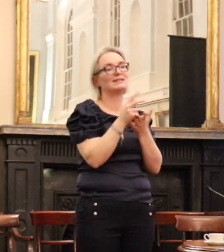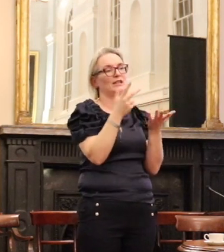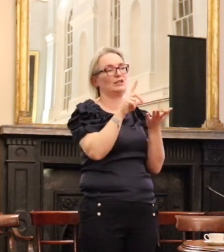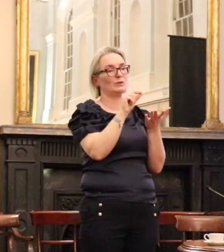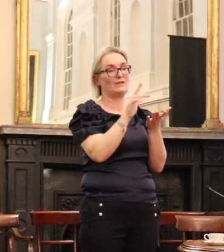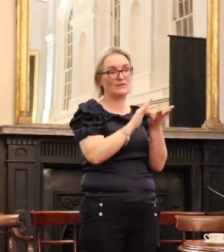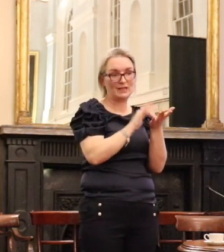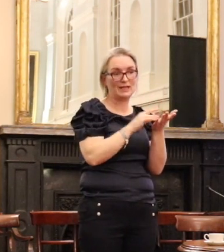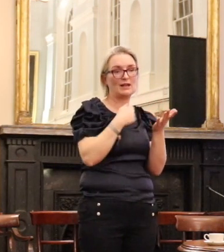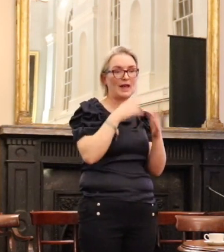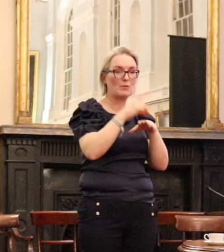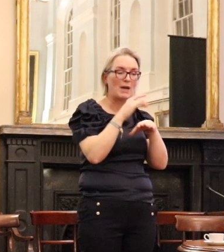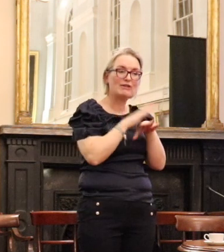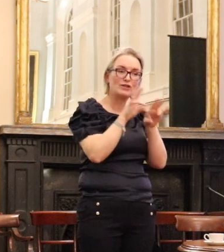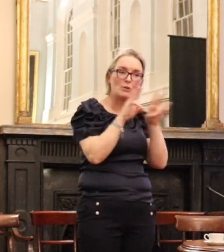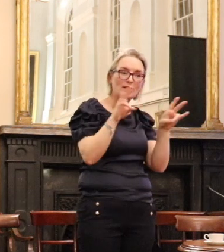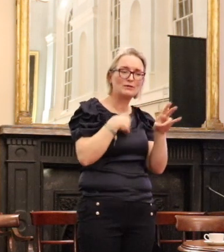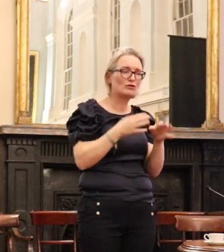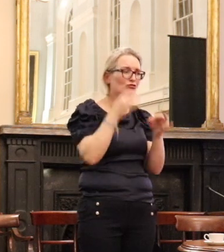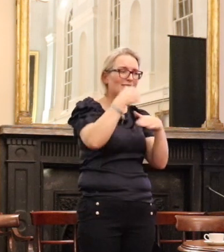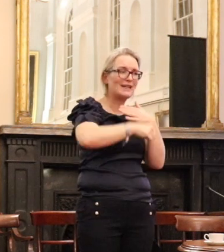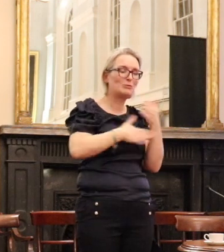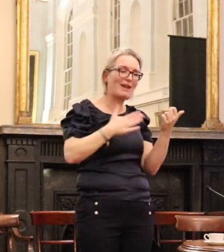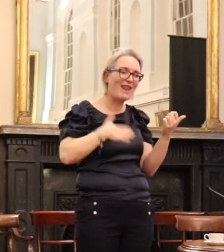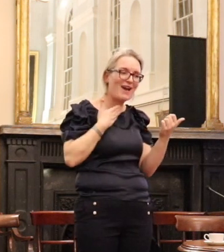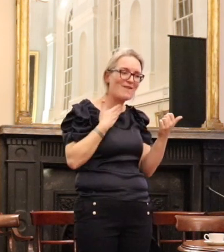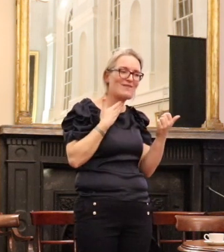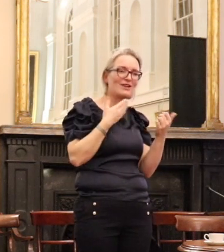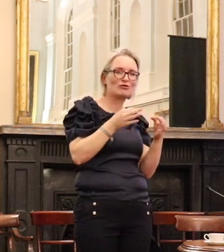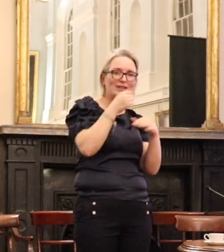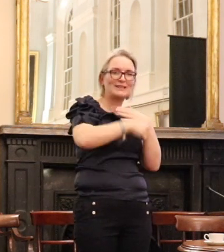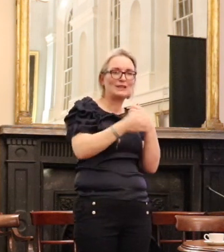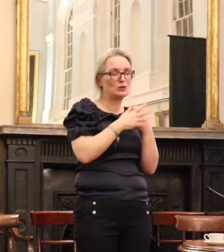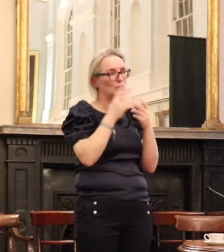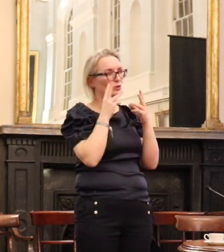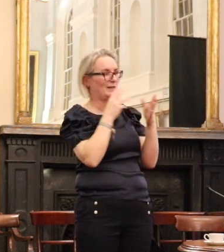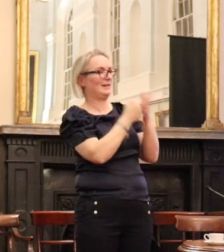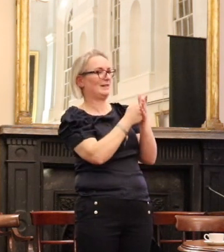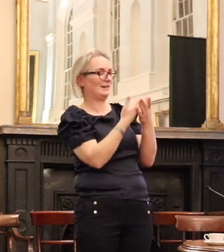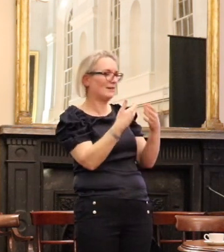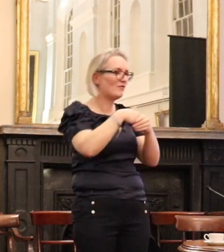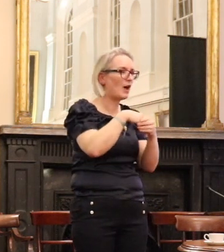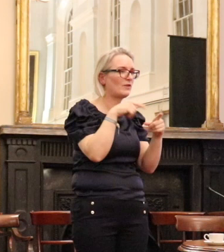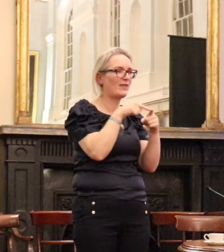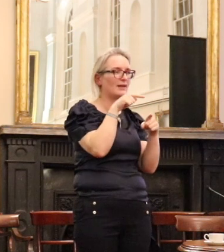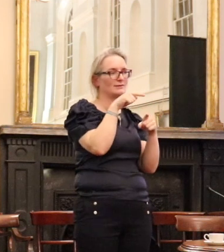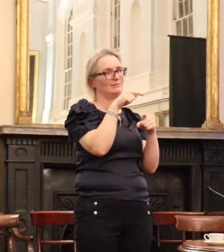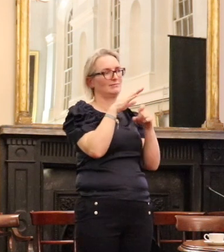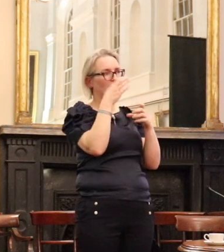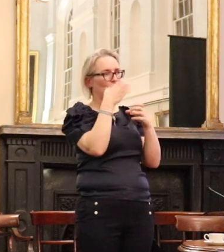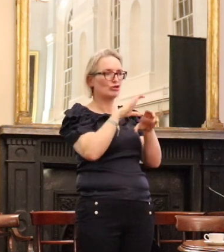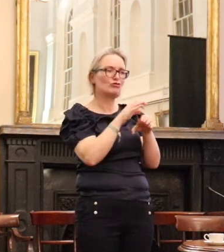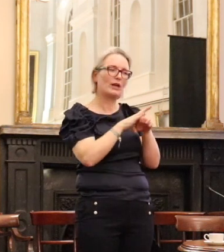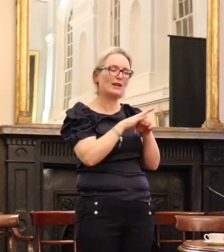quality day it was an incredible day to be alive in Dublin it was an incredible day to be in the centre of Dublin and to feel part of a republic that was growing up